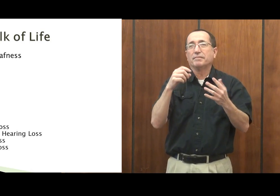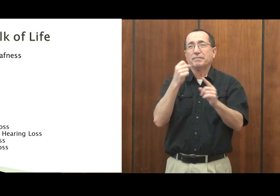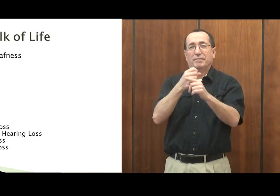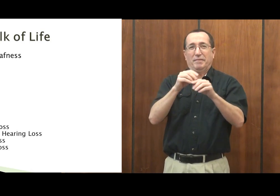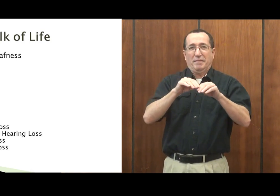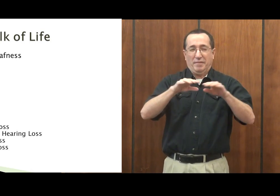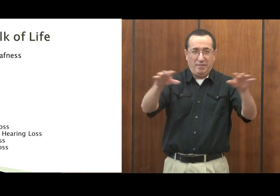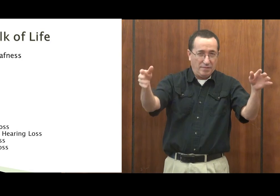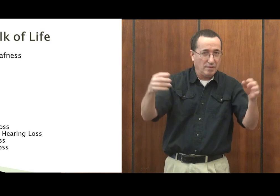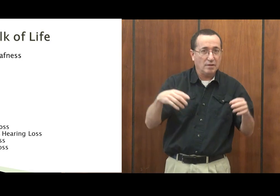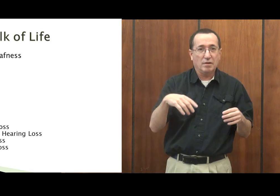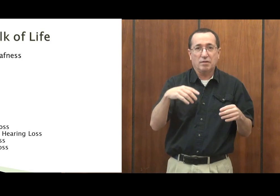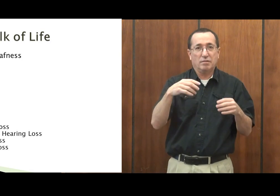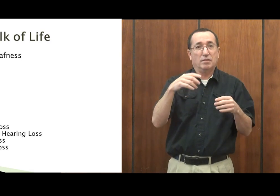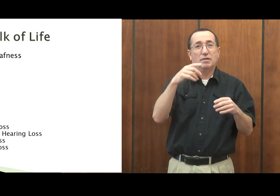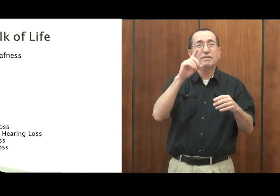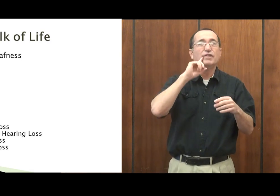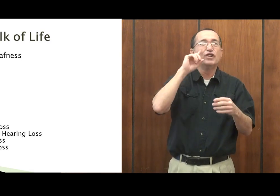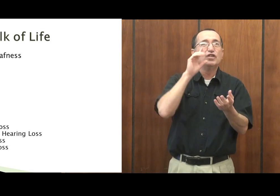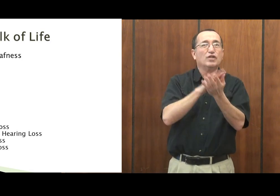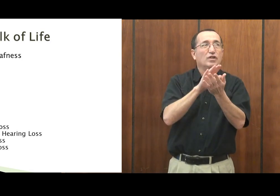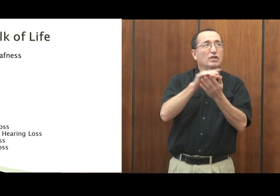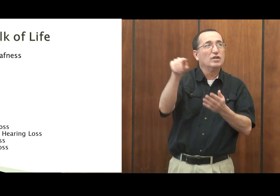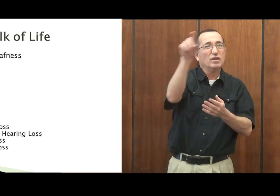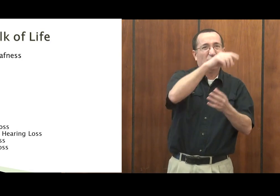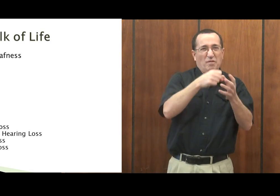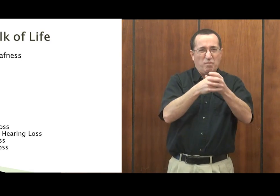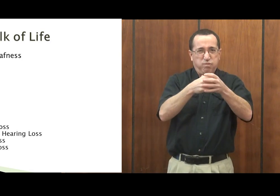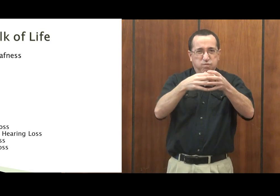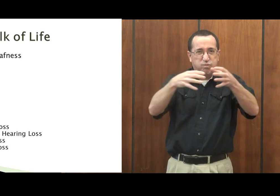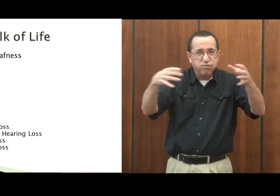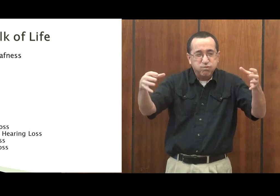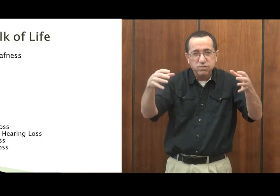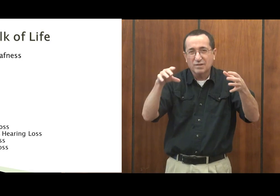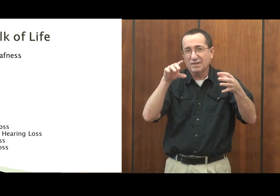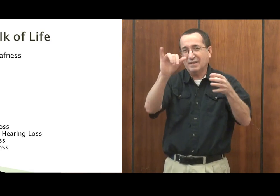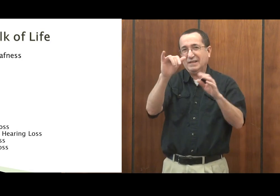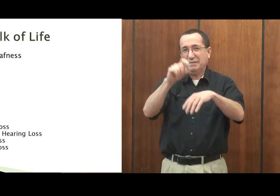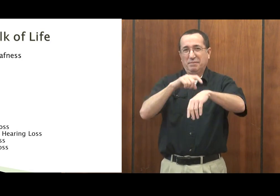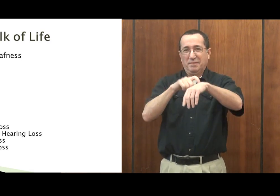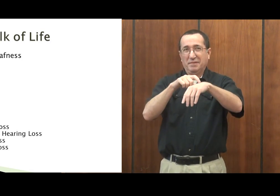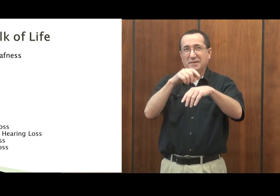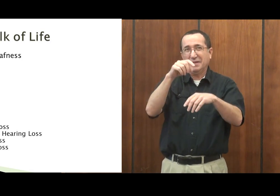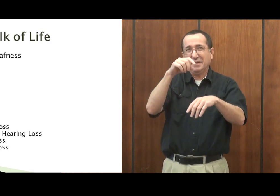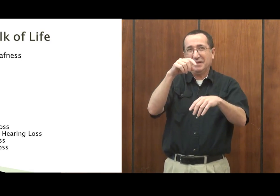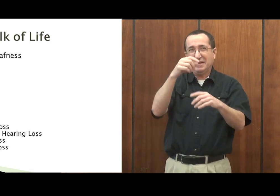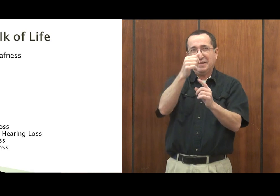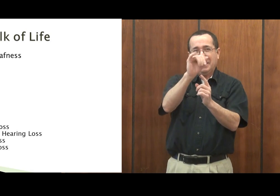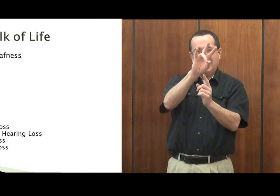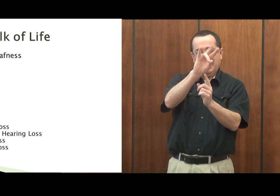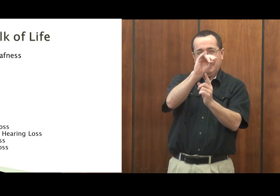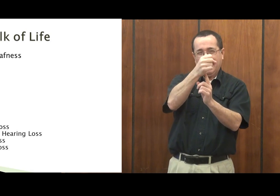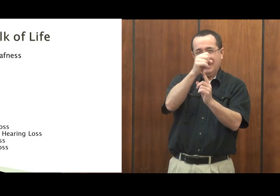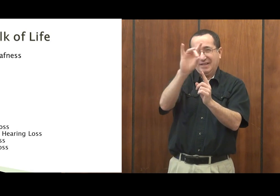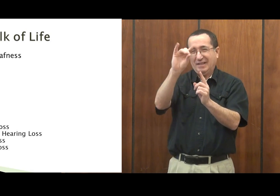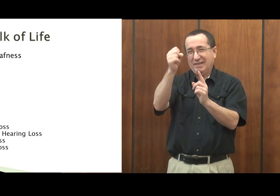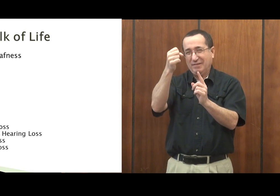could be born blind, or be born with a mental loss. This was a huge epidemic like into the